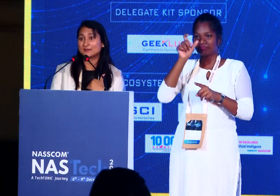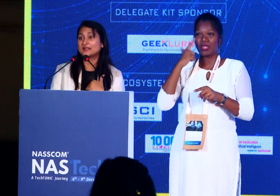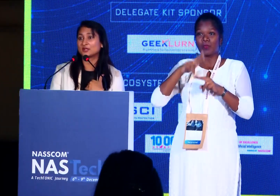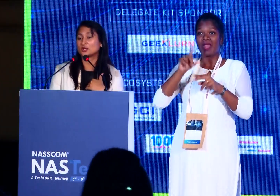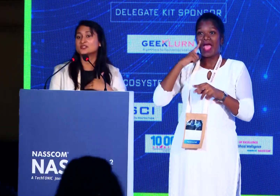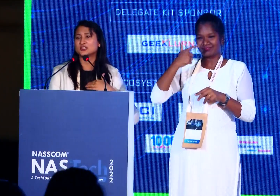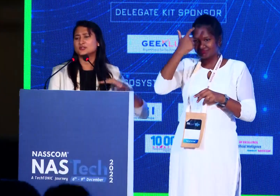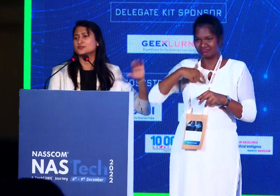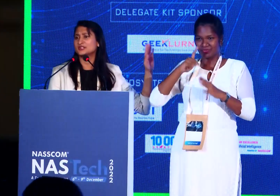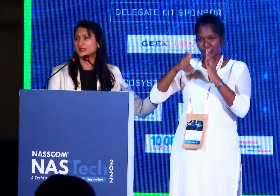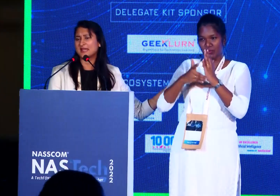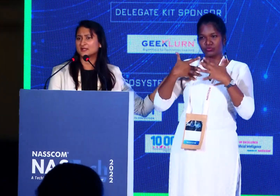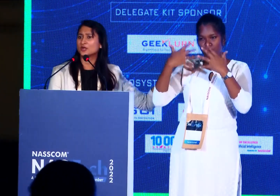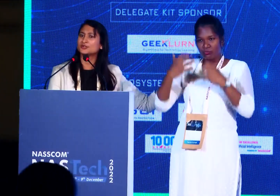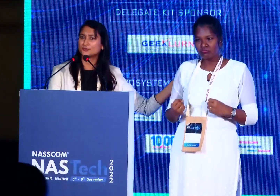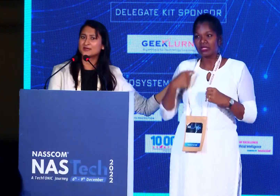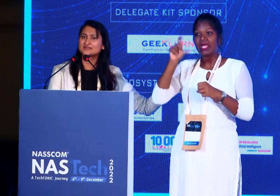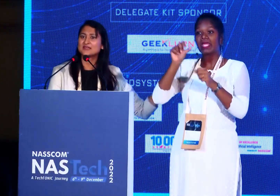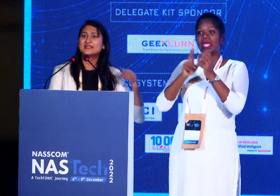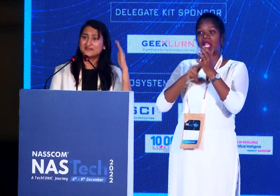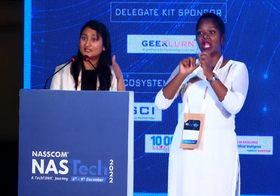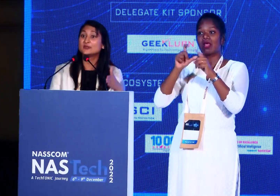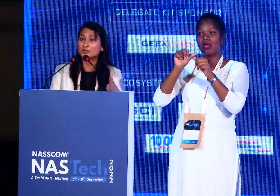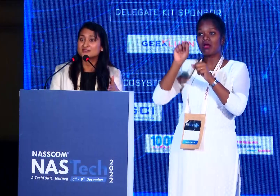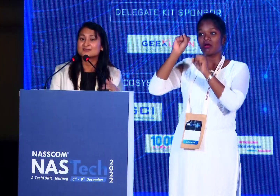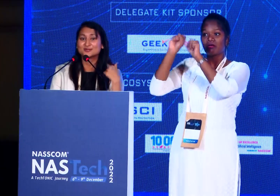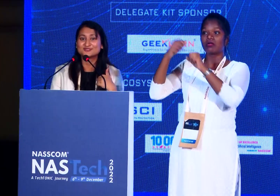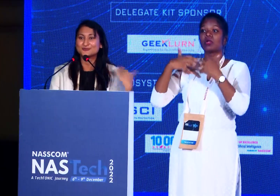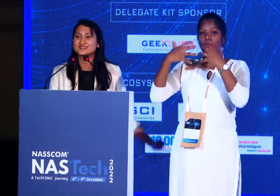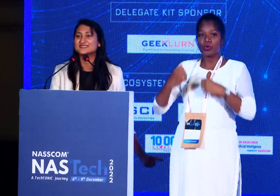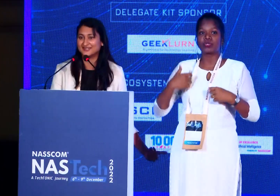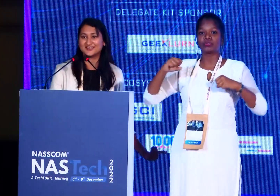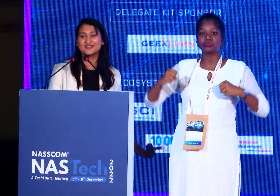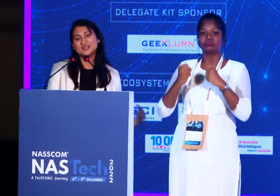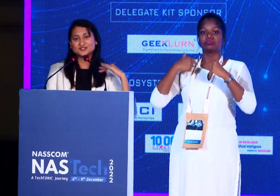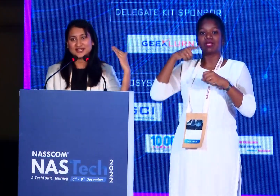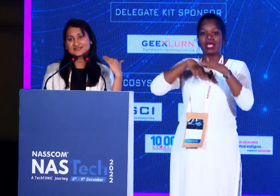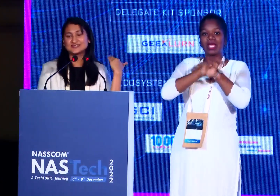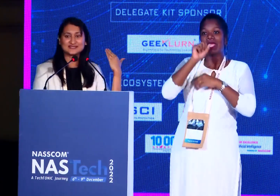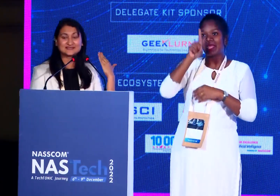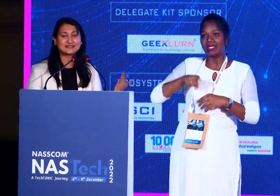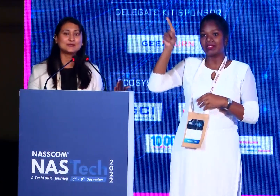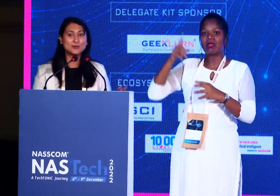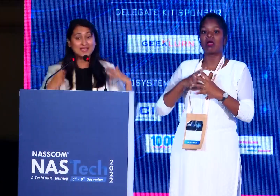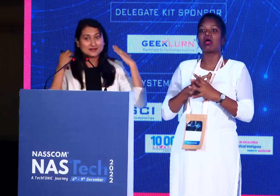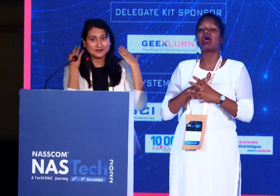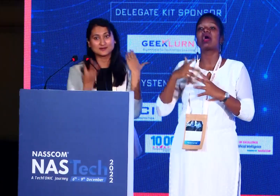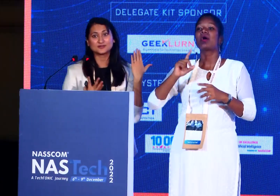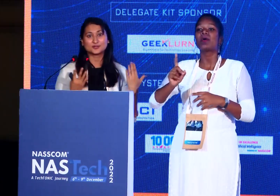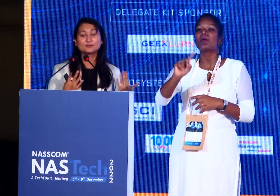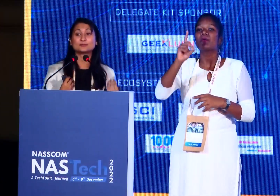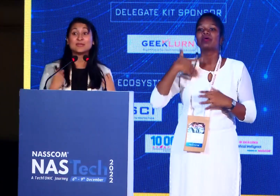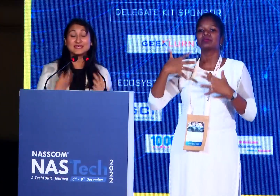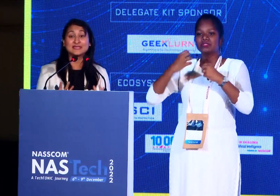when I take my technology and use it in Canada or the U.S., it definitely works because it works in India. So that's exactly where,